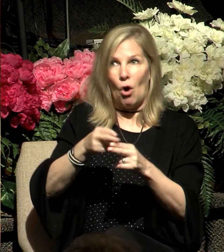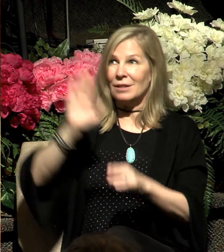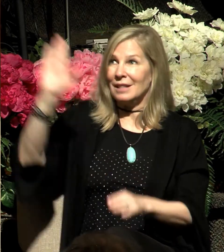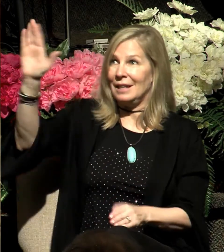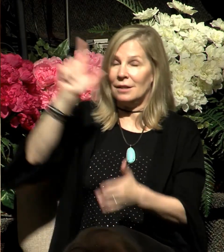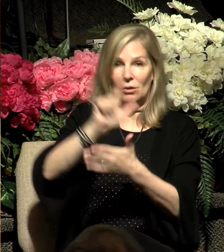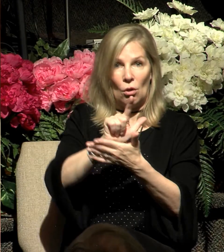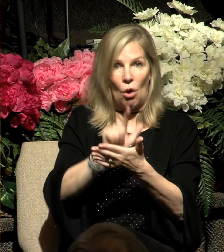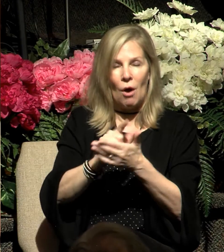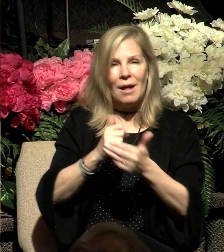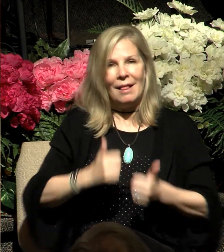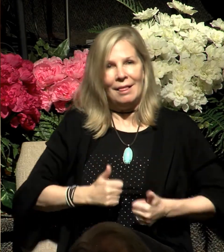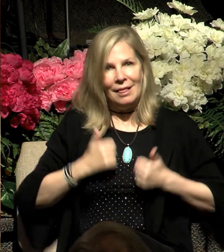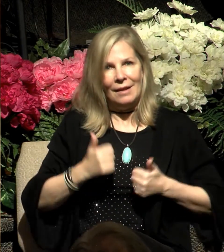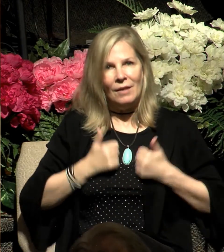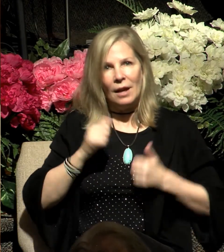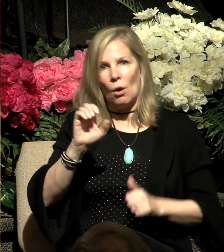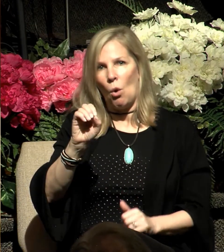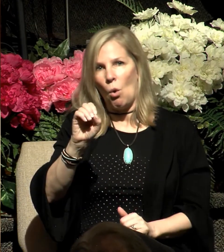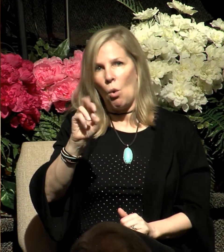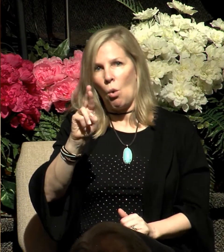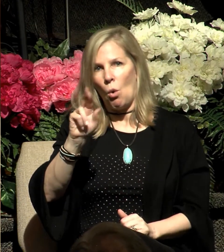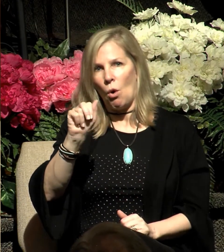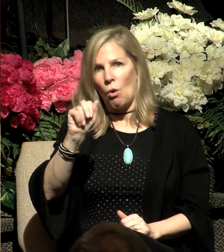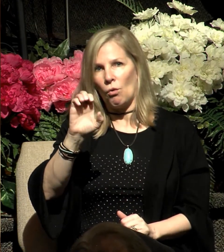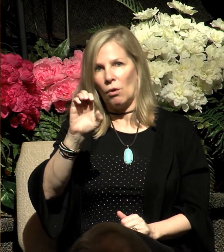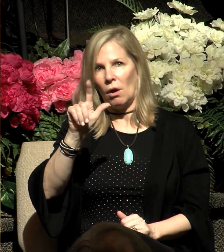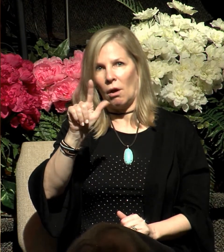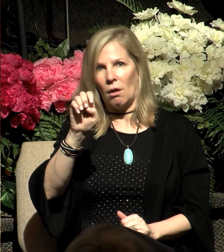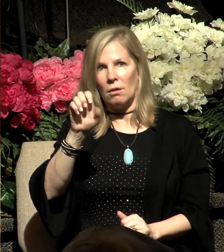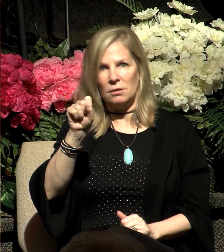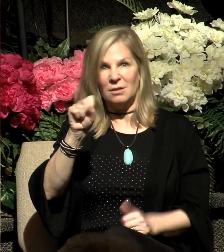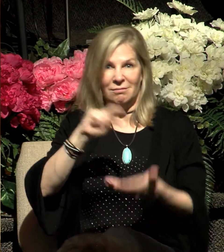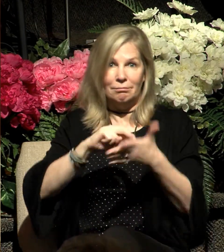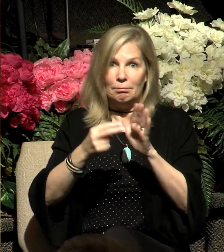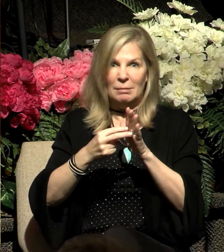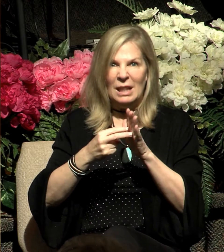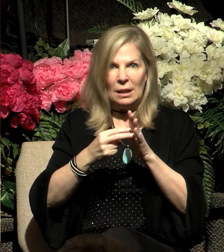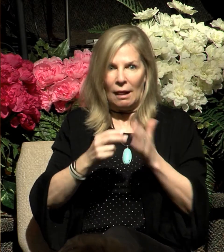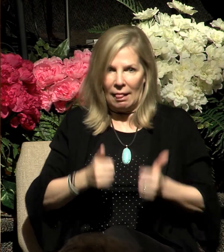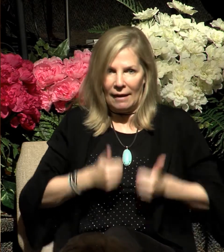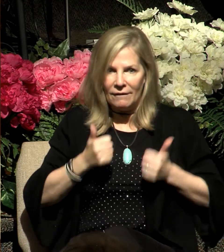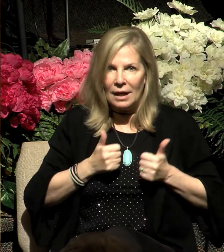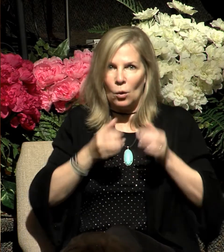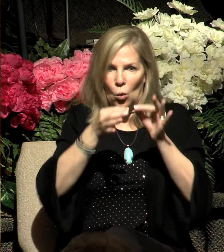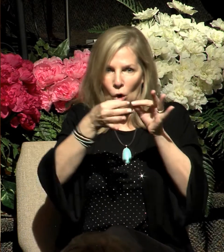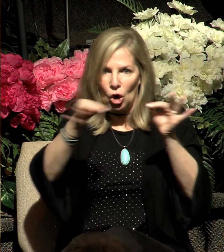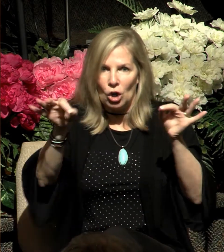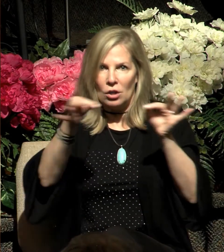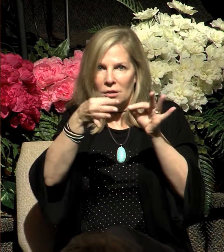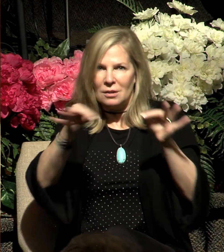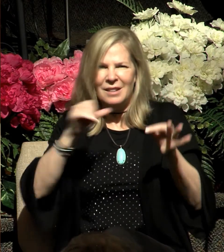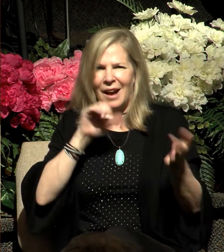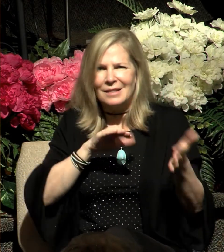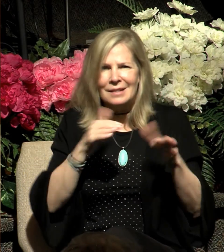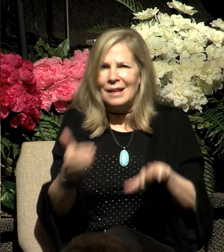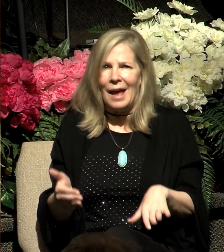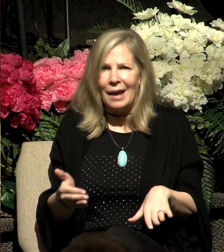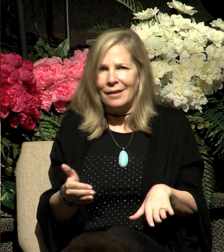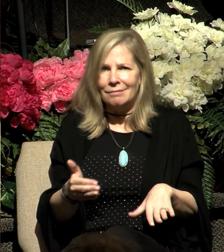that these laws are living words from the living God. They're not dead words, just as the writer to the Hebrews puts it. The word of God is